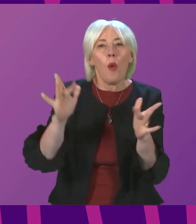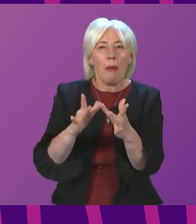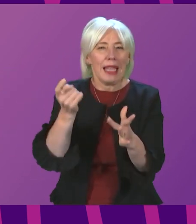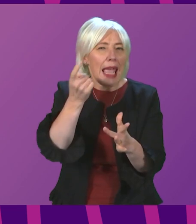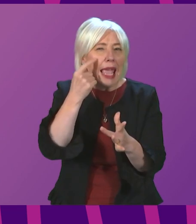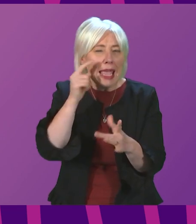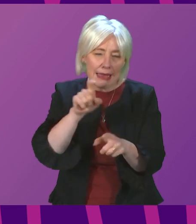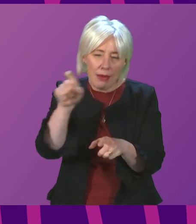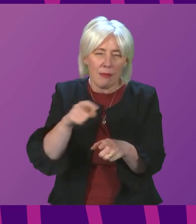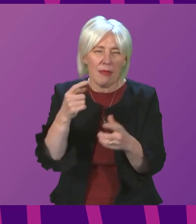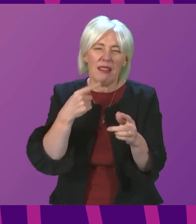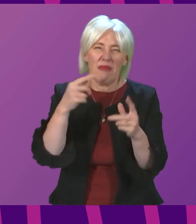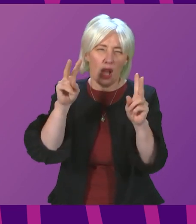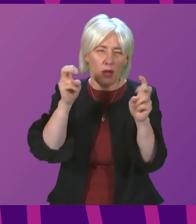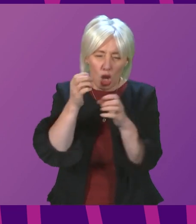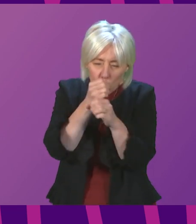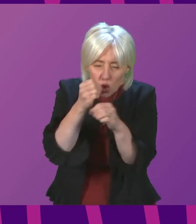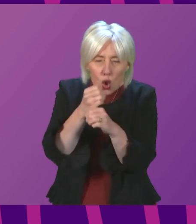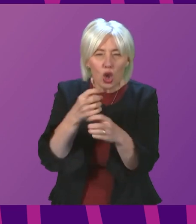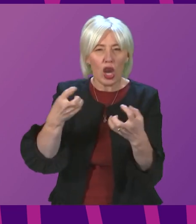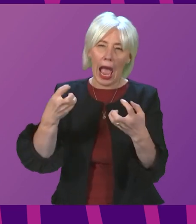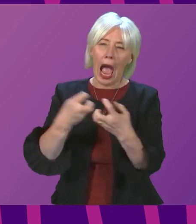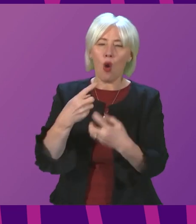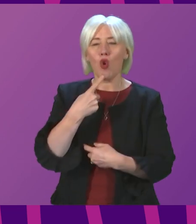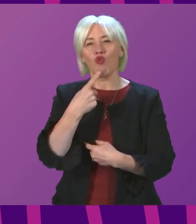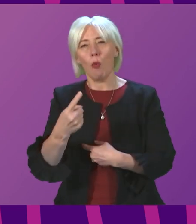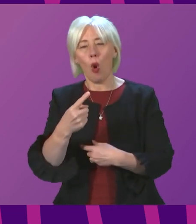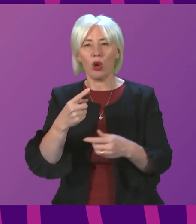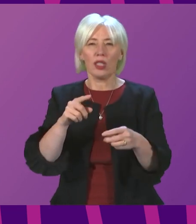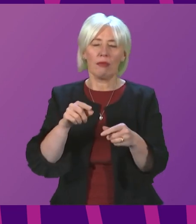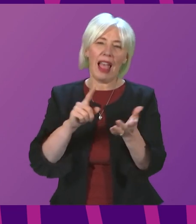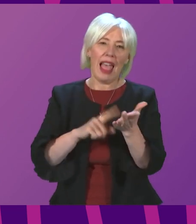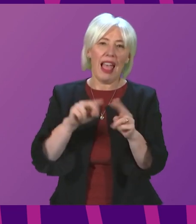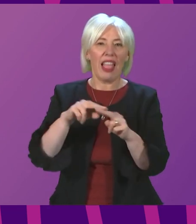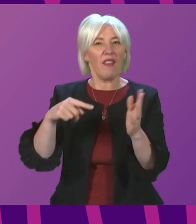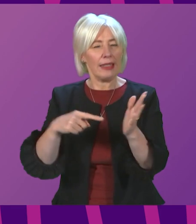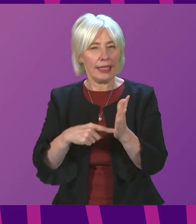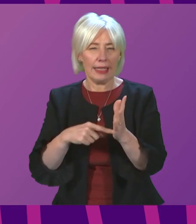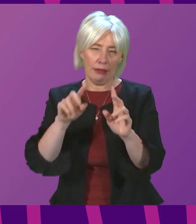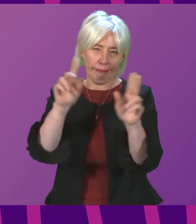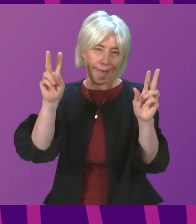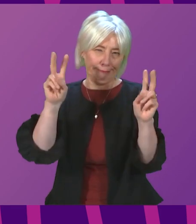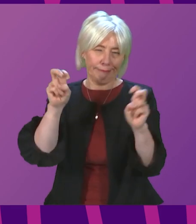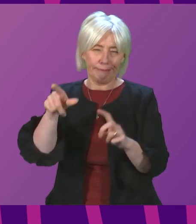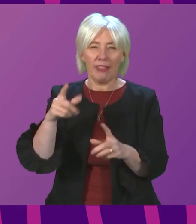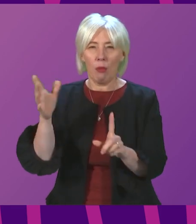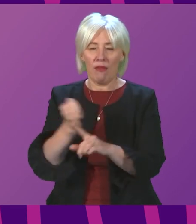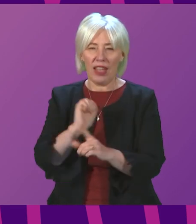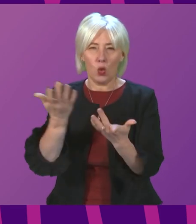page easily by searching for how to report a lateral flow test. There is one further piece of data that gives us some